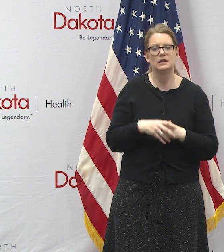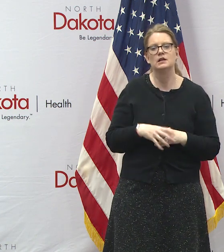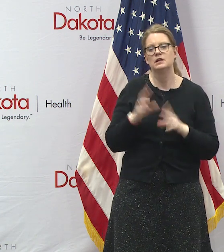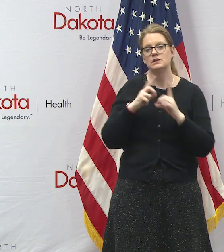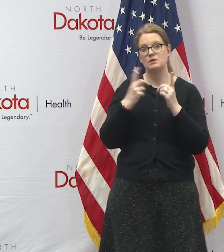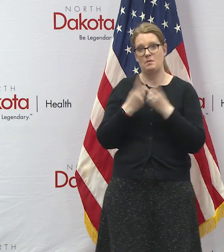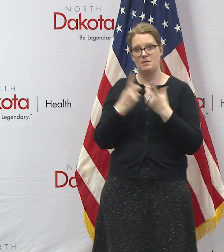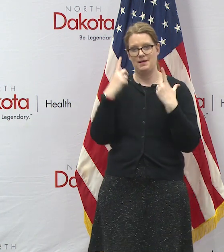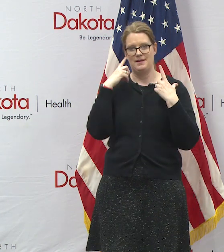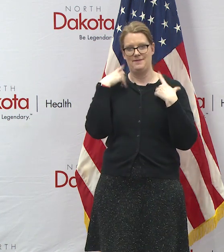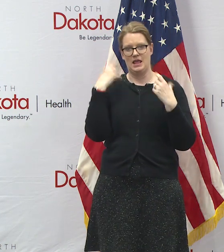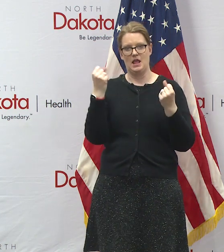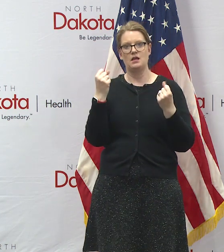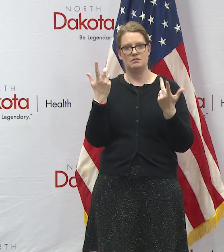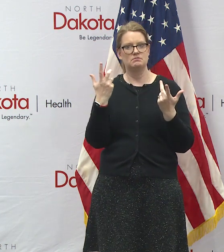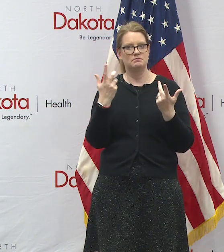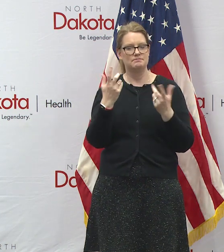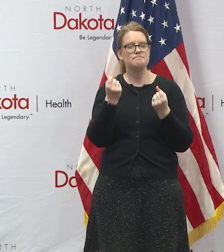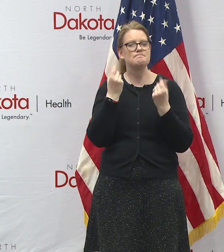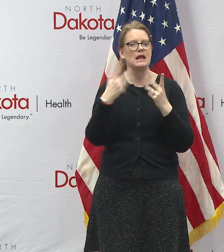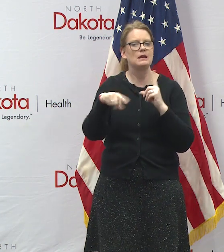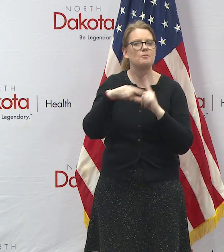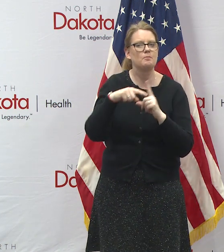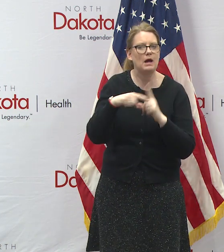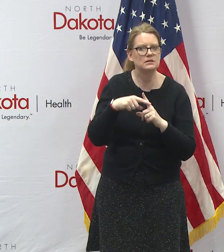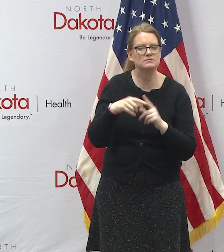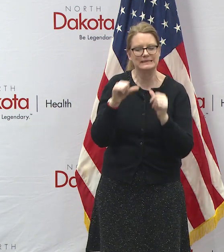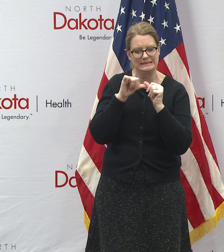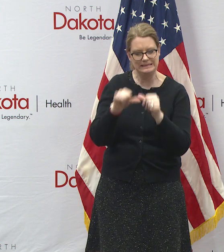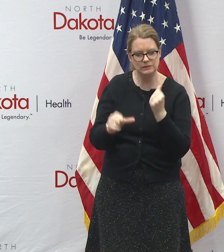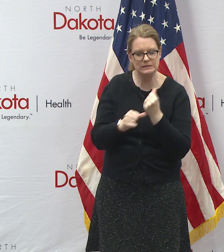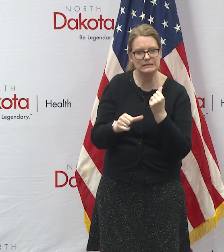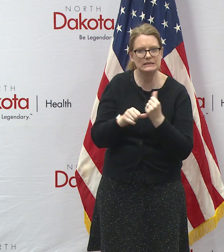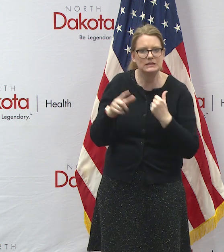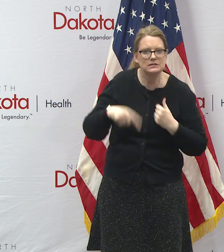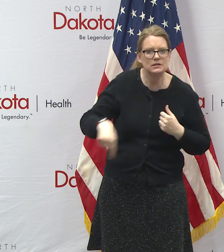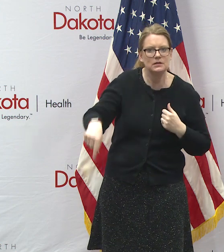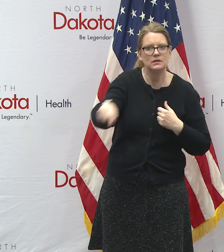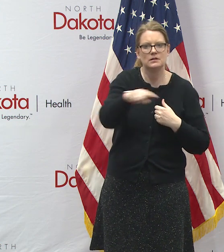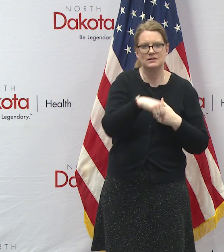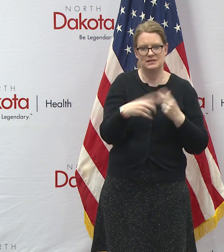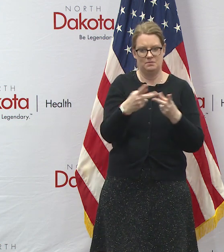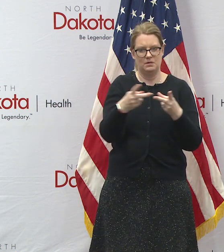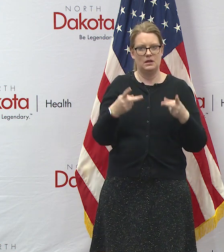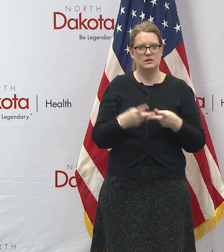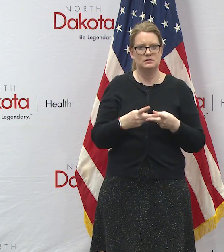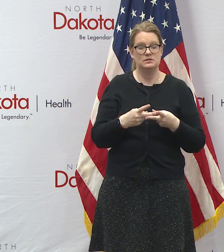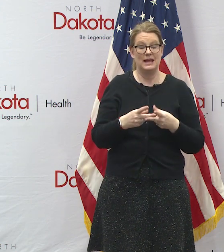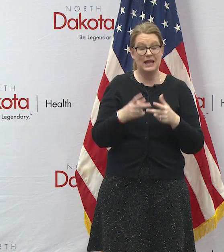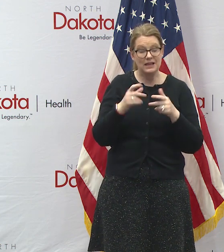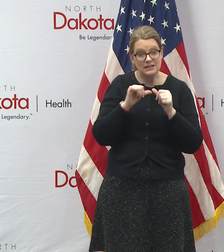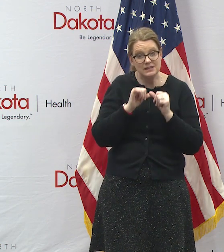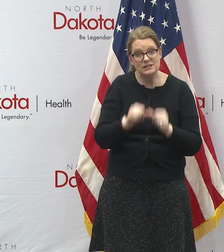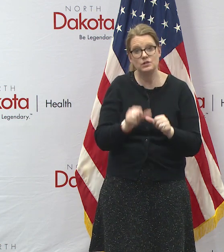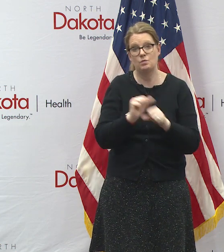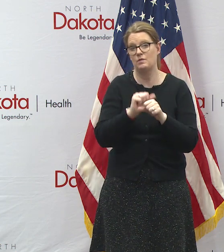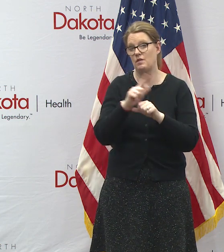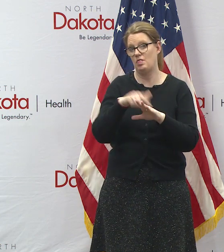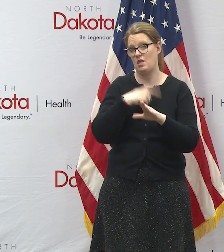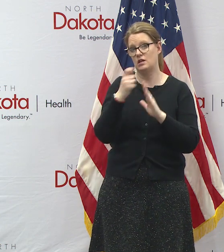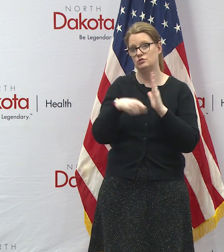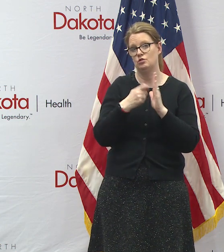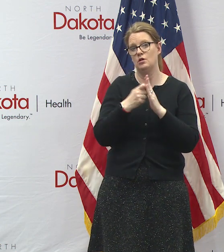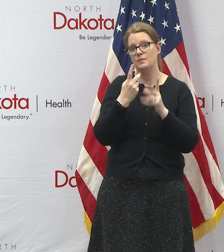positive feedback from these visits we'll continue to assist these facilities in any way we can we'll continue to work closely with the long-term care association